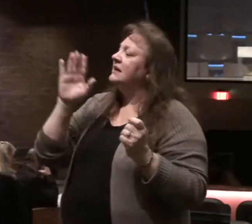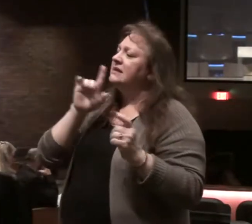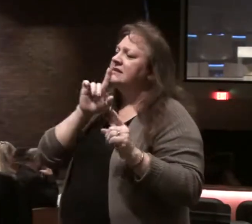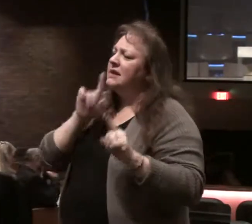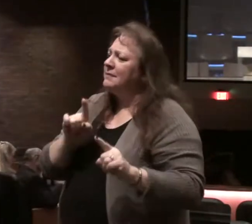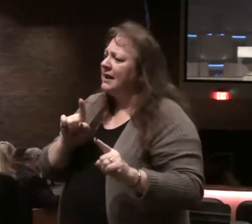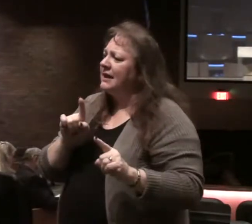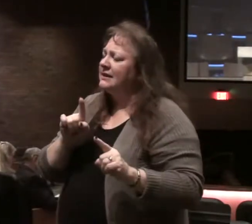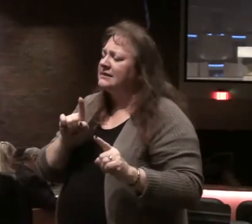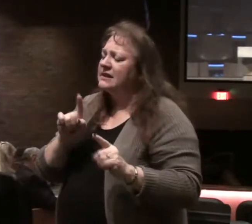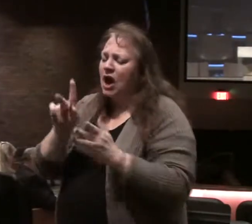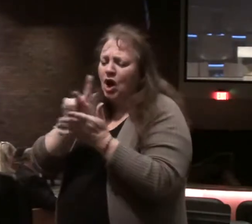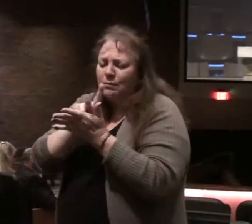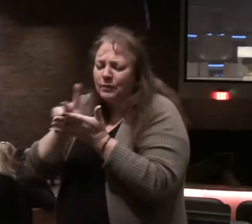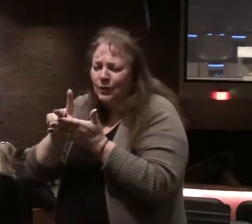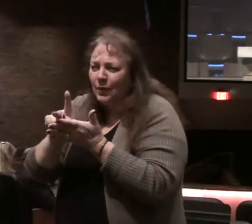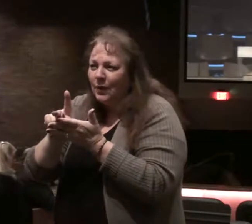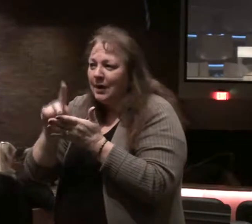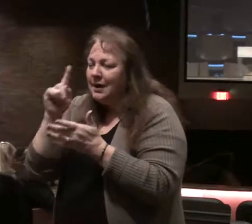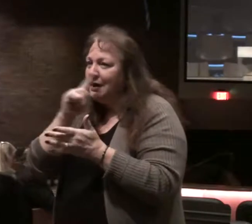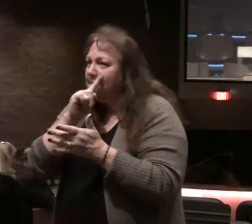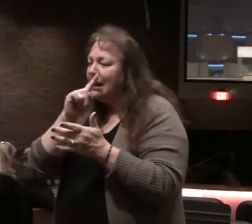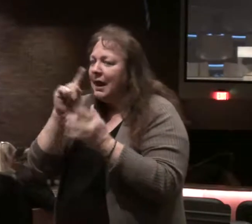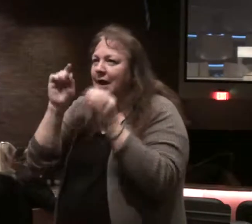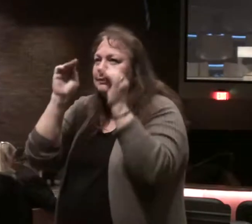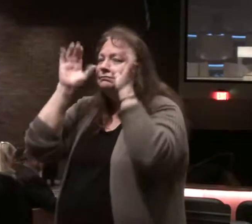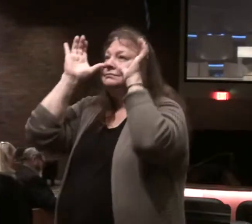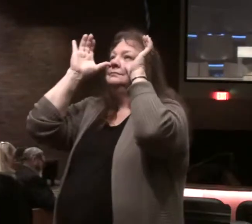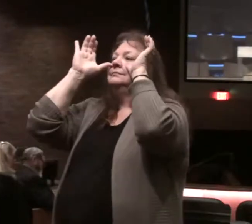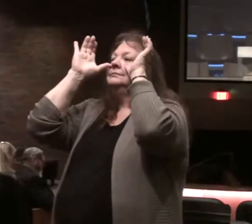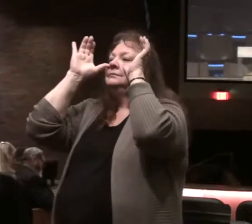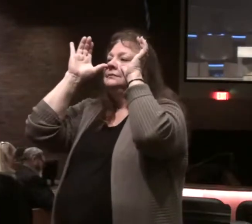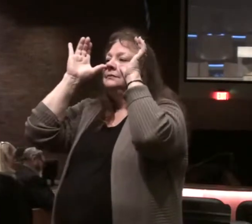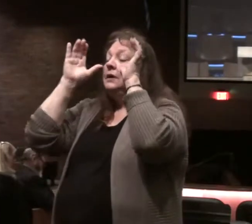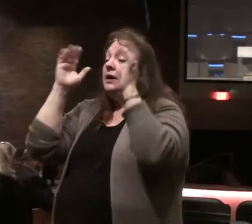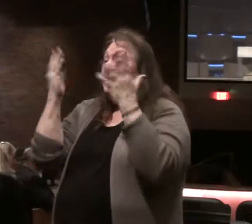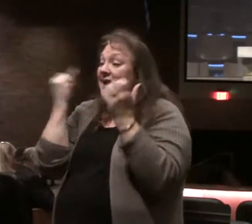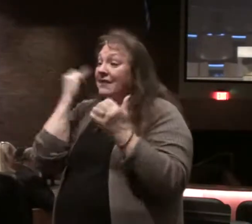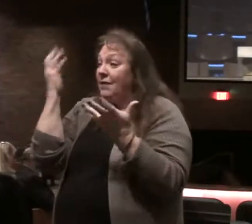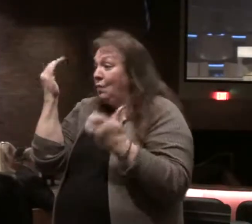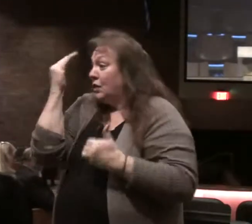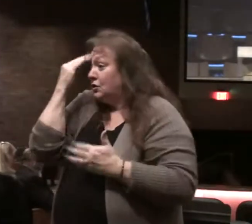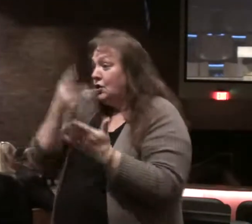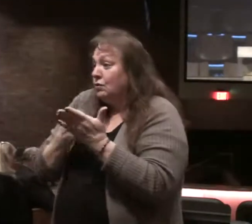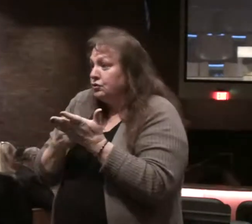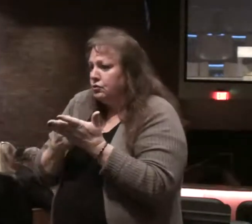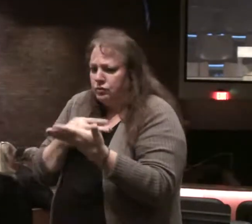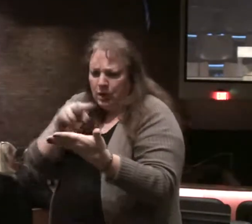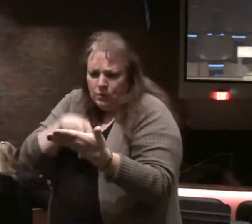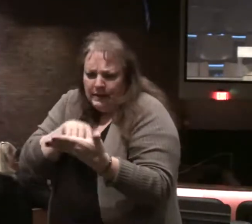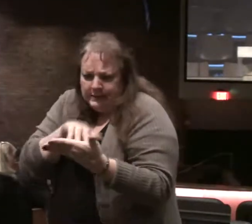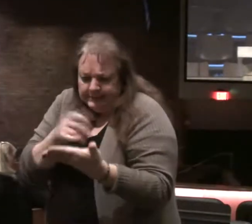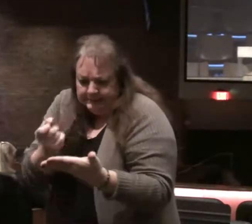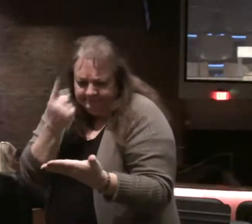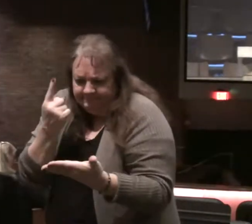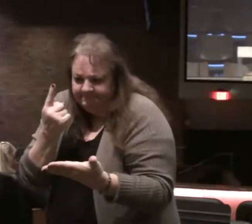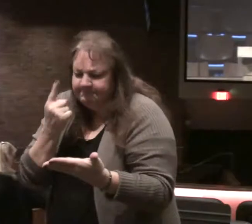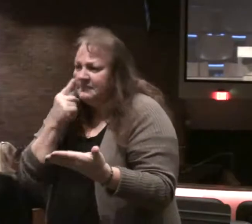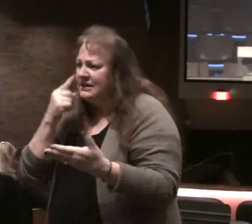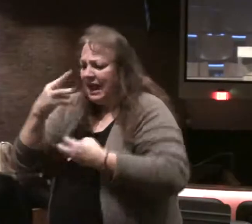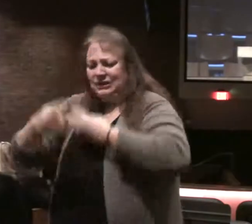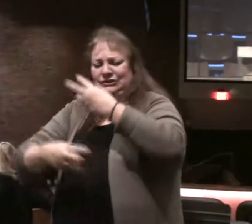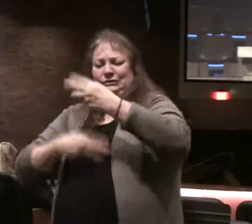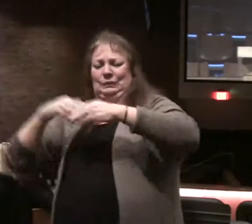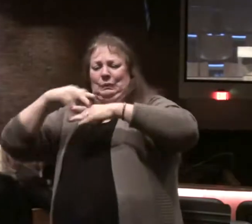pure, enlightening the eyes. Again, this is the book that we study to know truth. We can see beyond just the physical